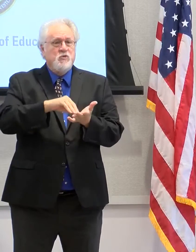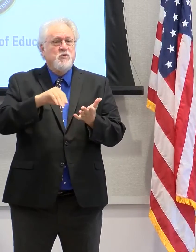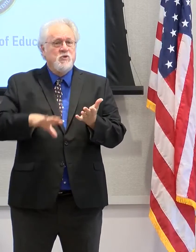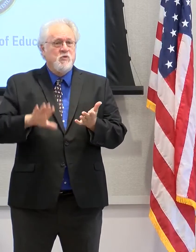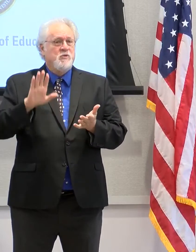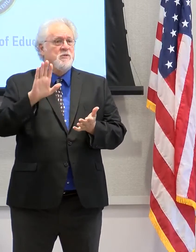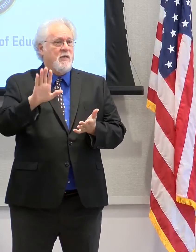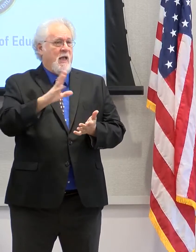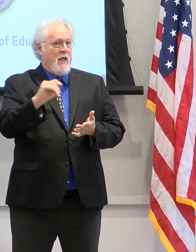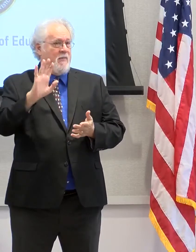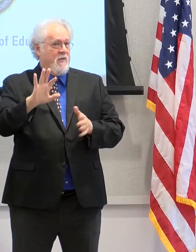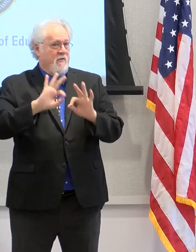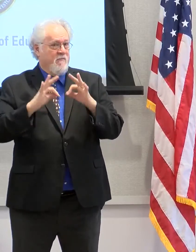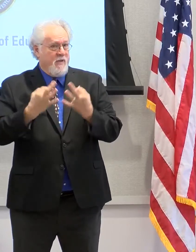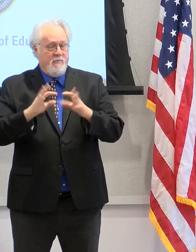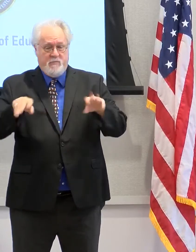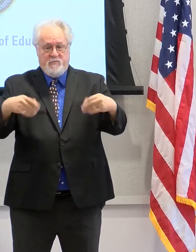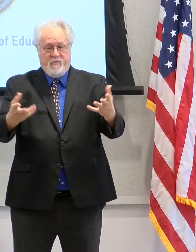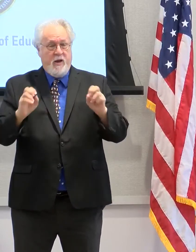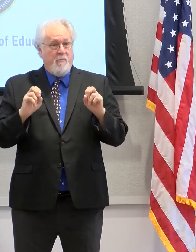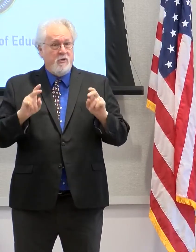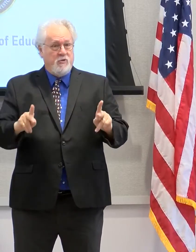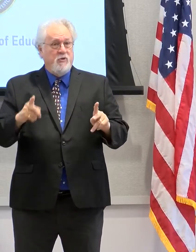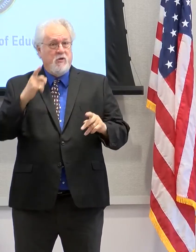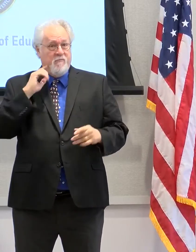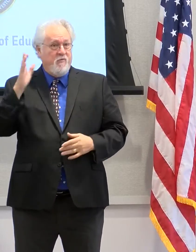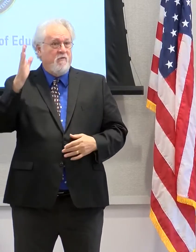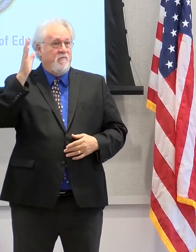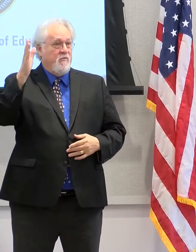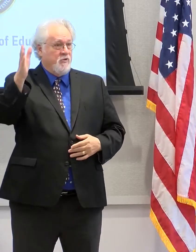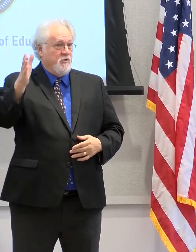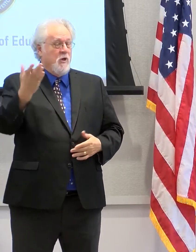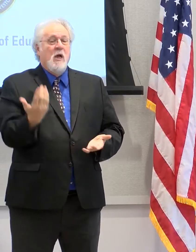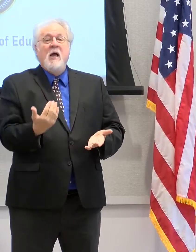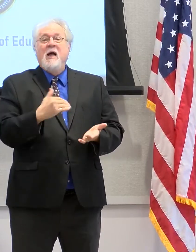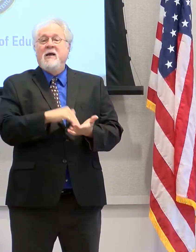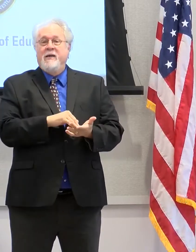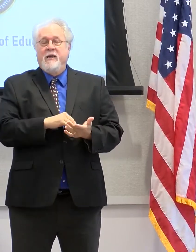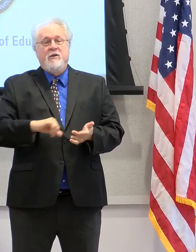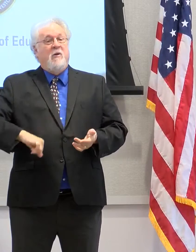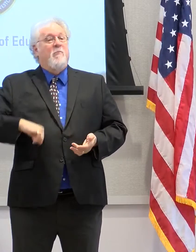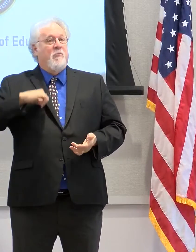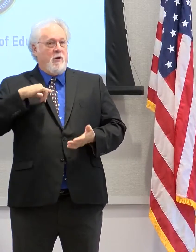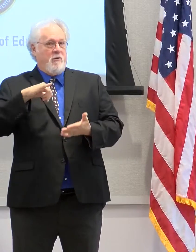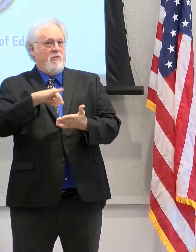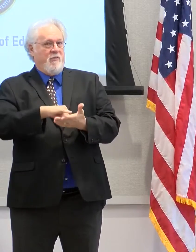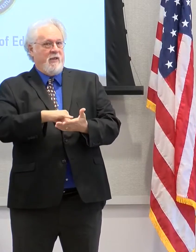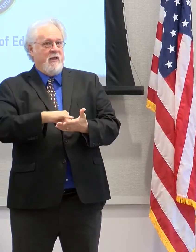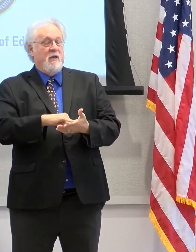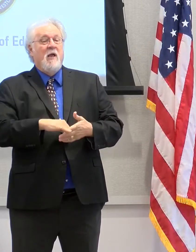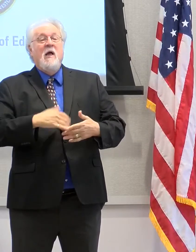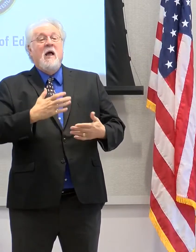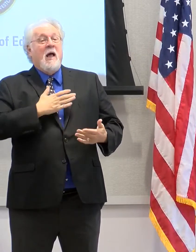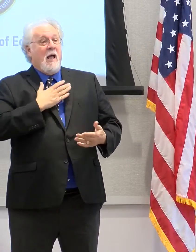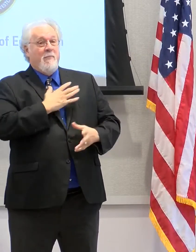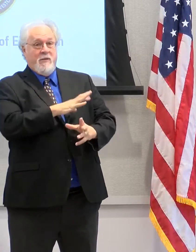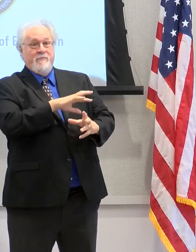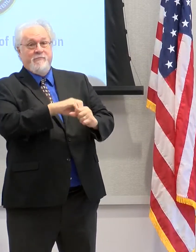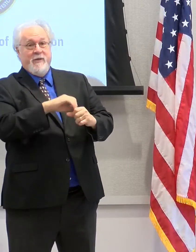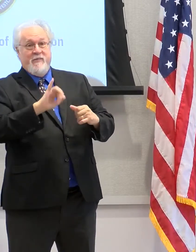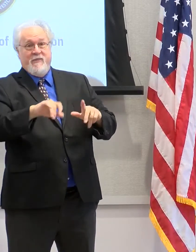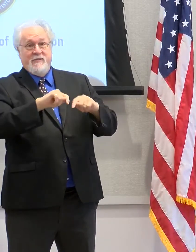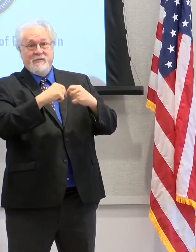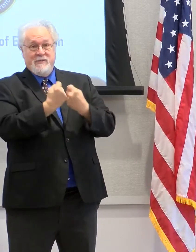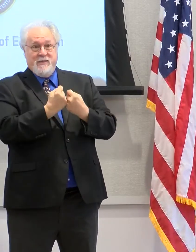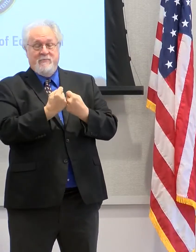their families in providing opportunities for the future. So, again, I'm very proud of that work and so glad to be a part of a team